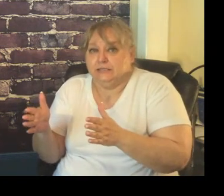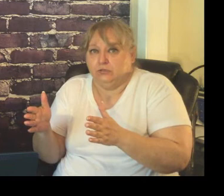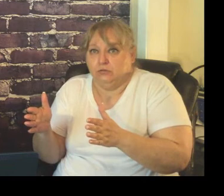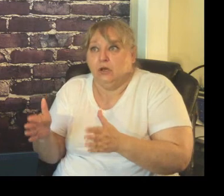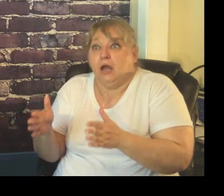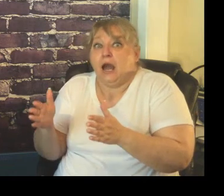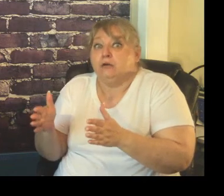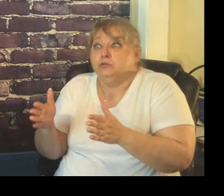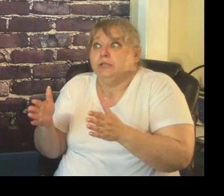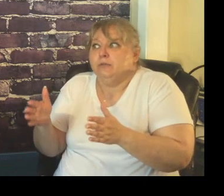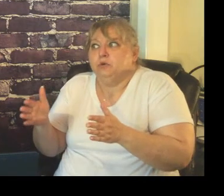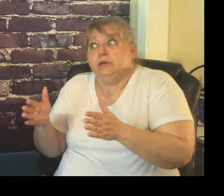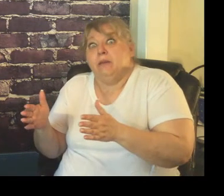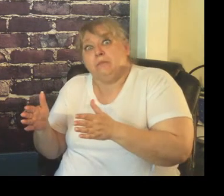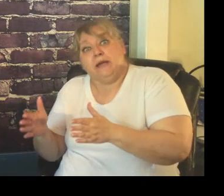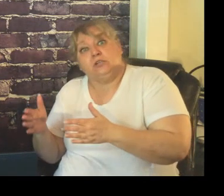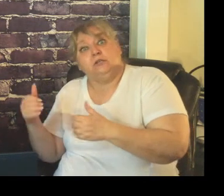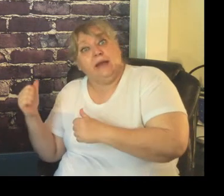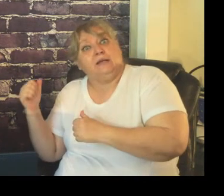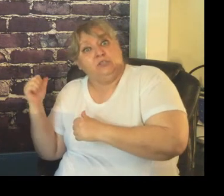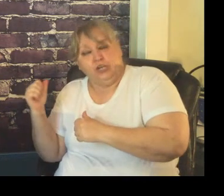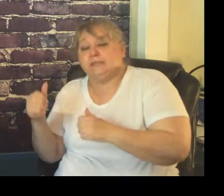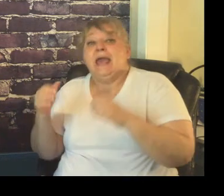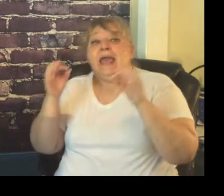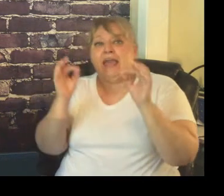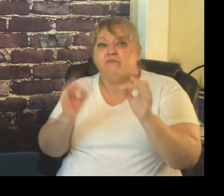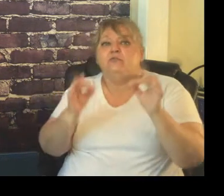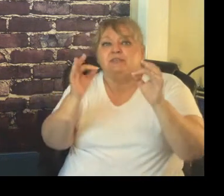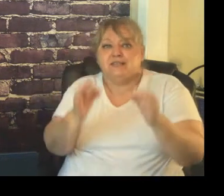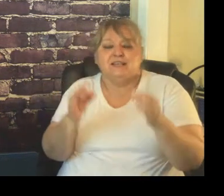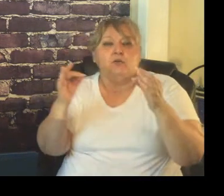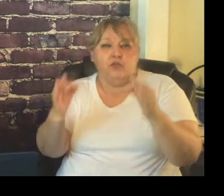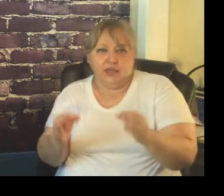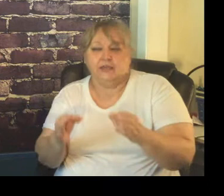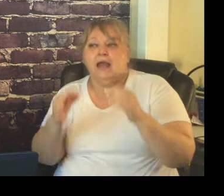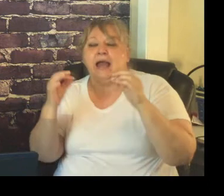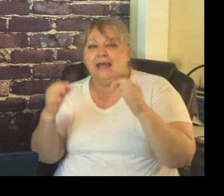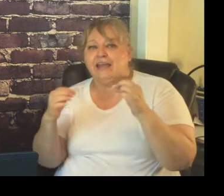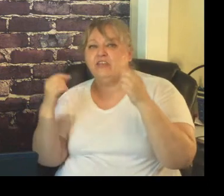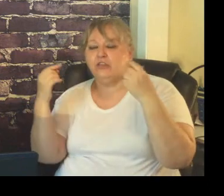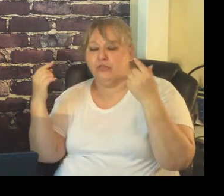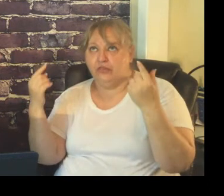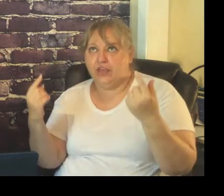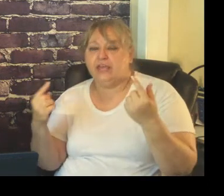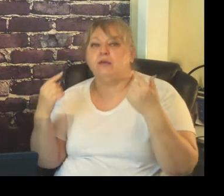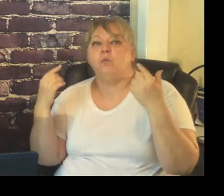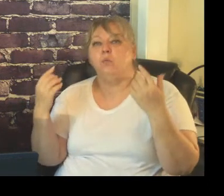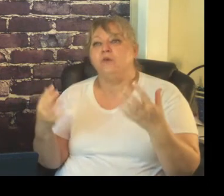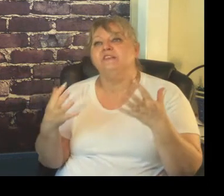to do how do they put the backpacks on the back of the chairs every single thing I had to think what is